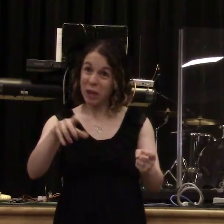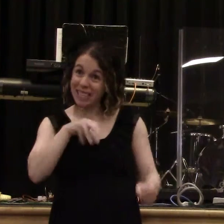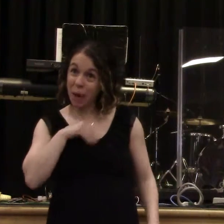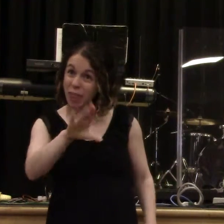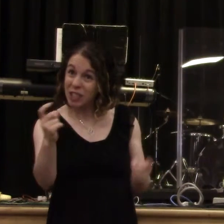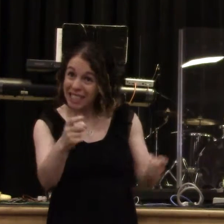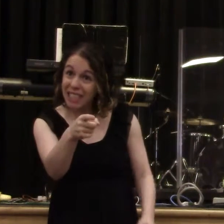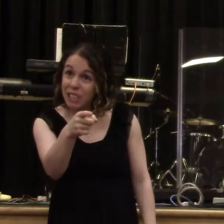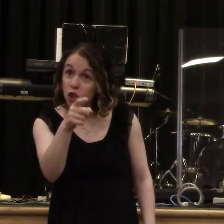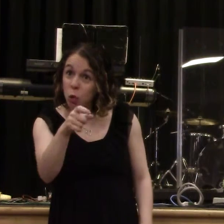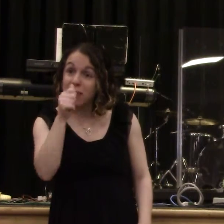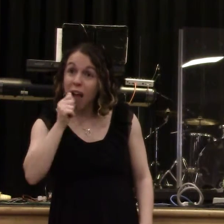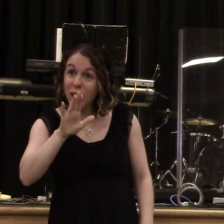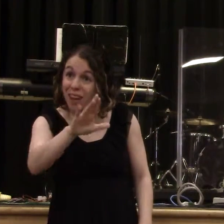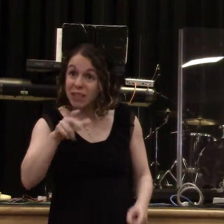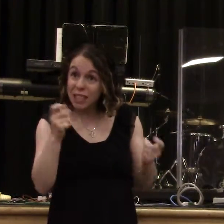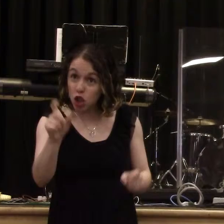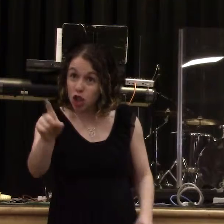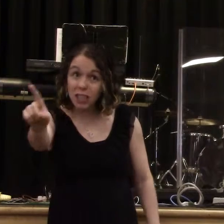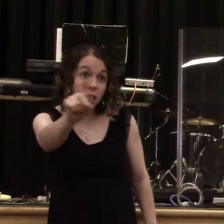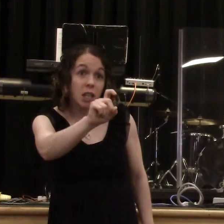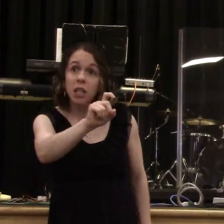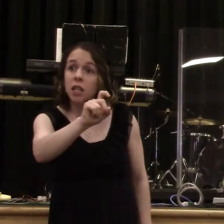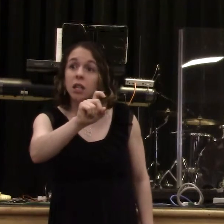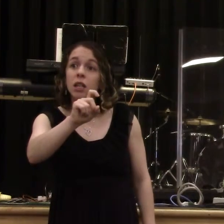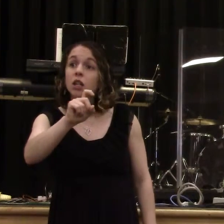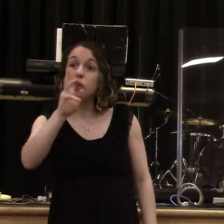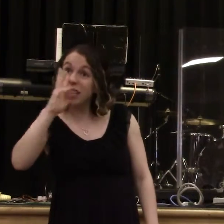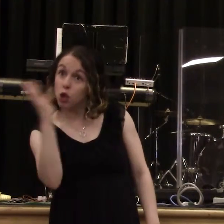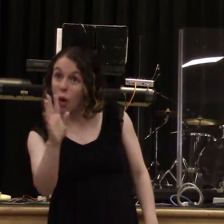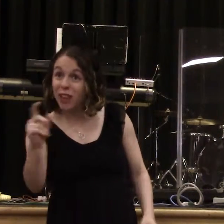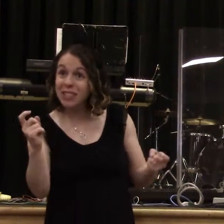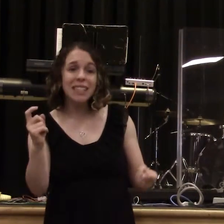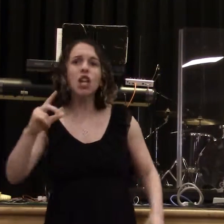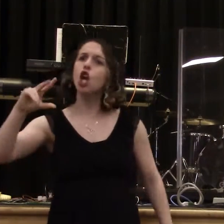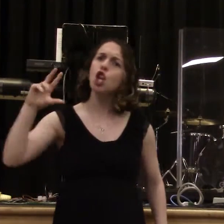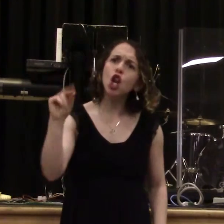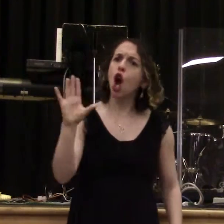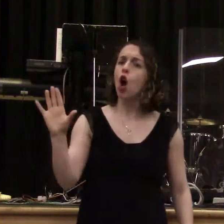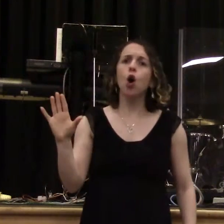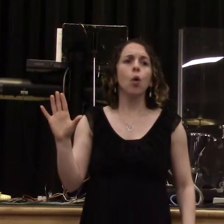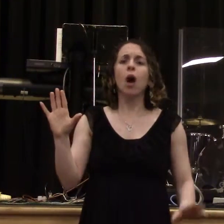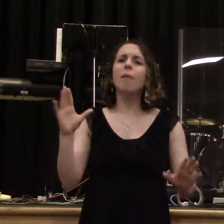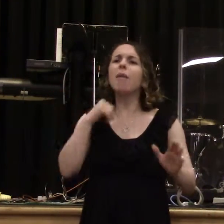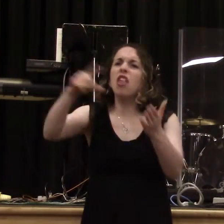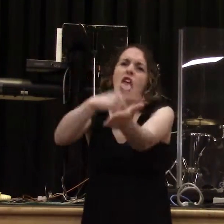No, this is true. Gentlemen, I thank God that I was brought up without prejudice, without, you know, looking down on people for any reason,